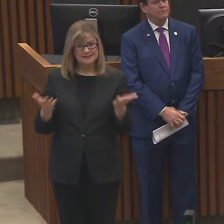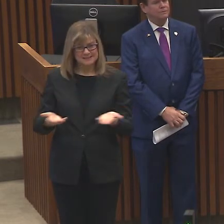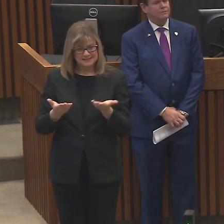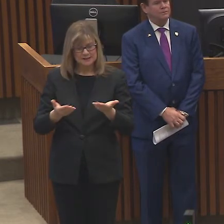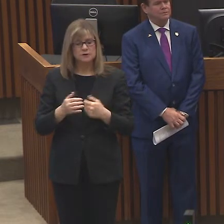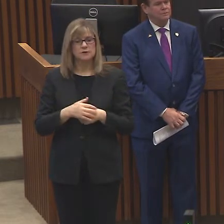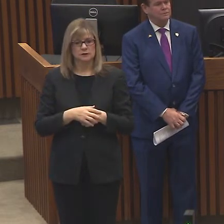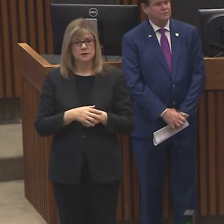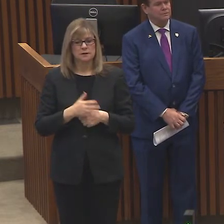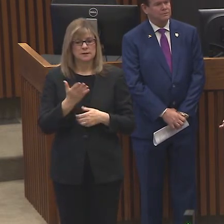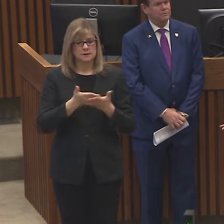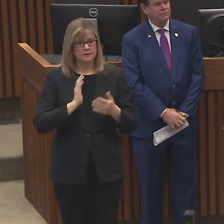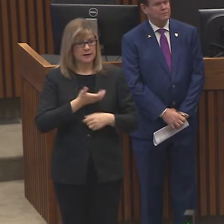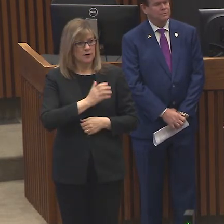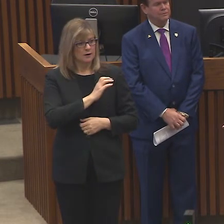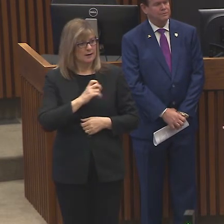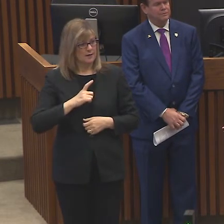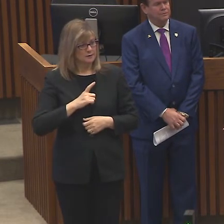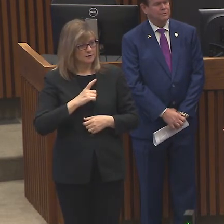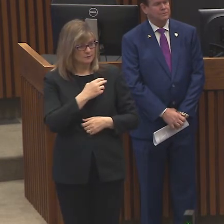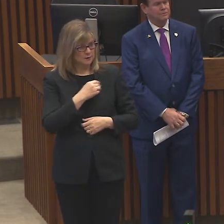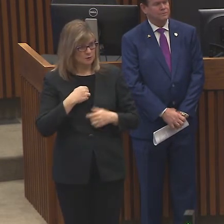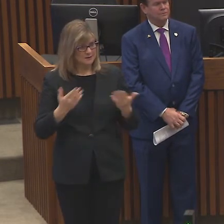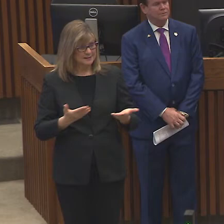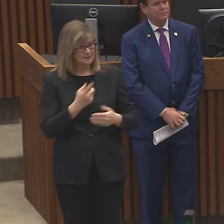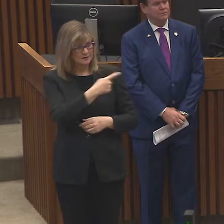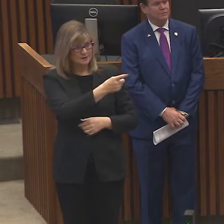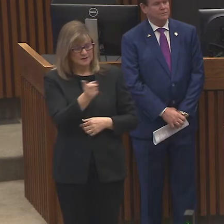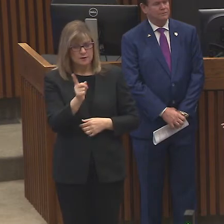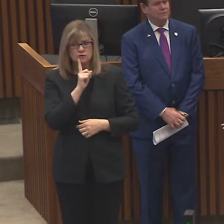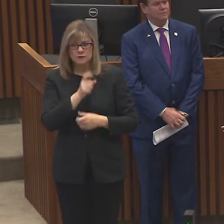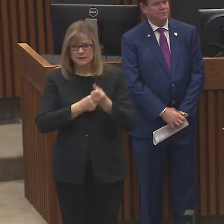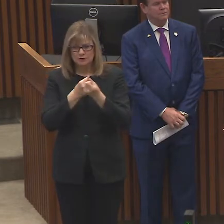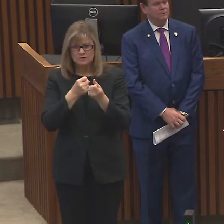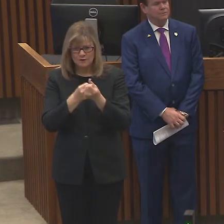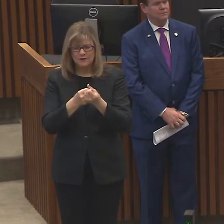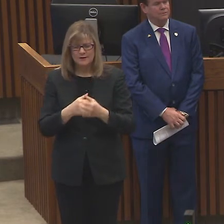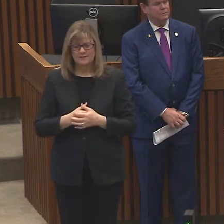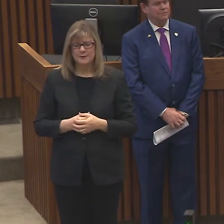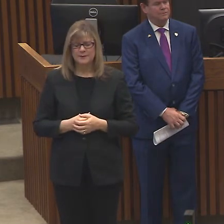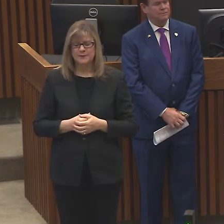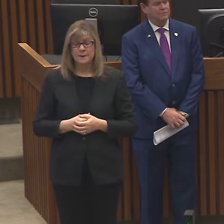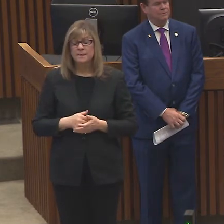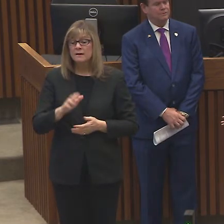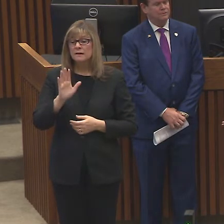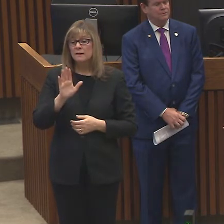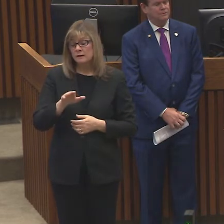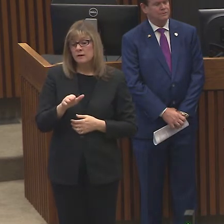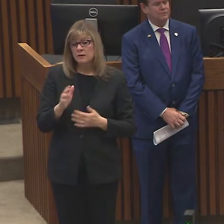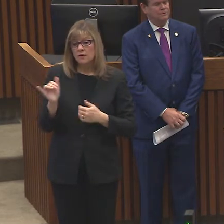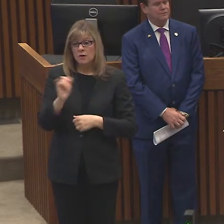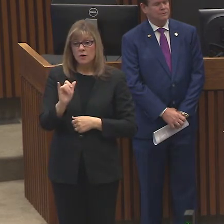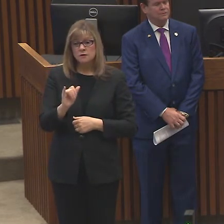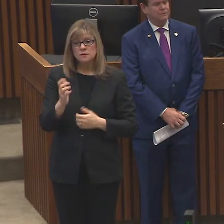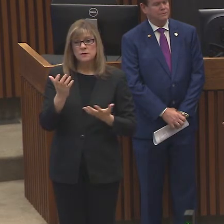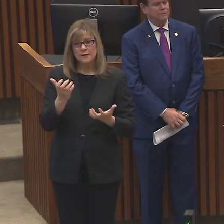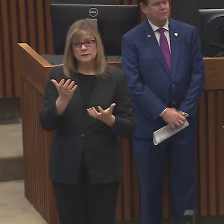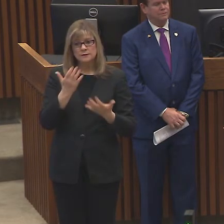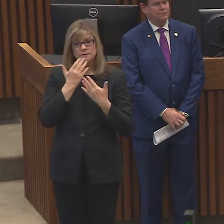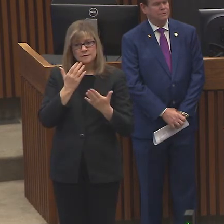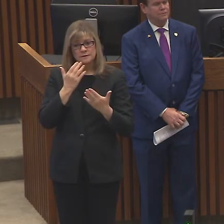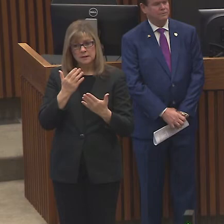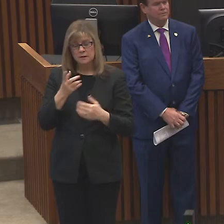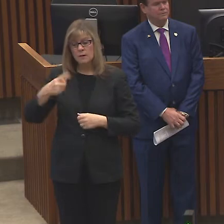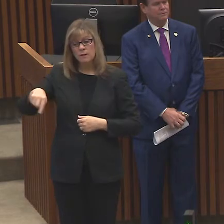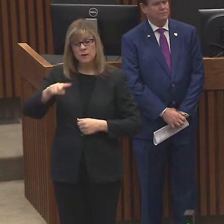of them are are back here and they've been very supportive. You know we want to thank also because it's those who are working